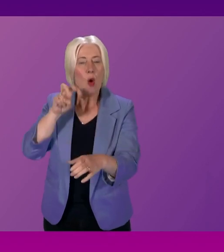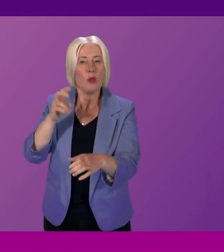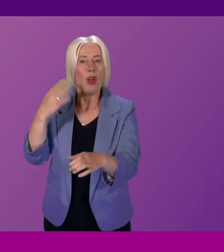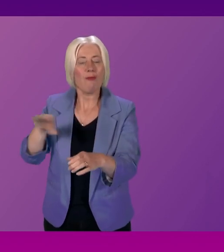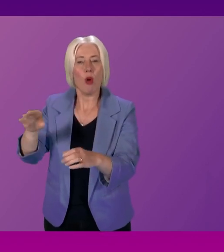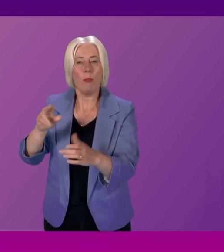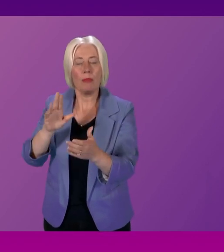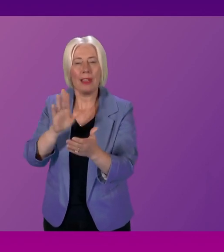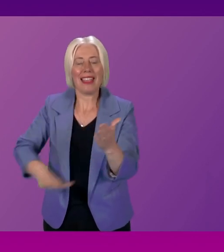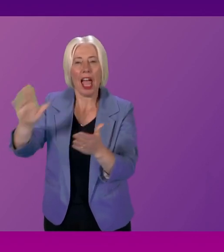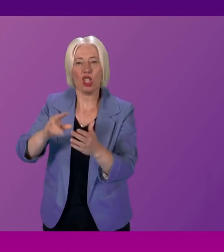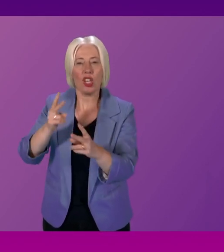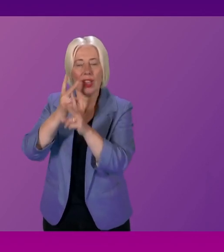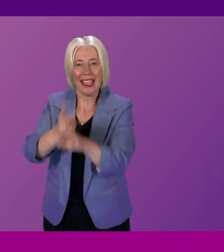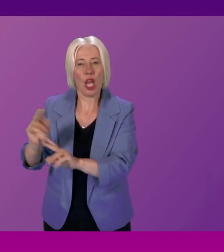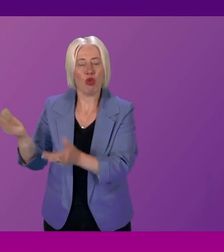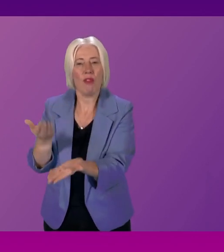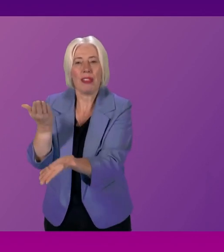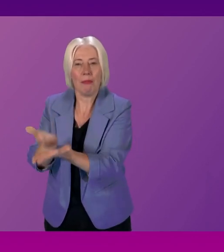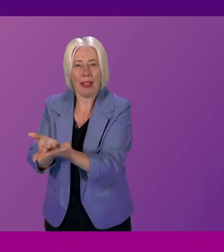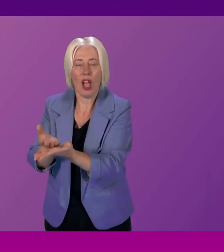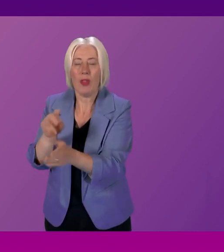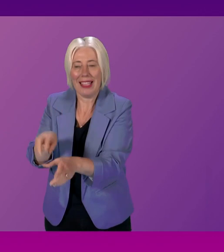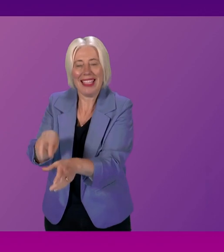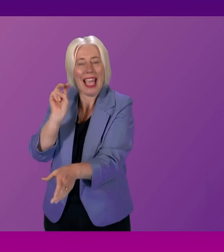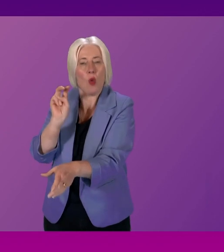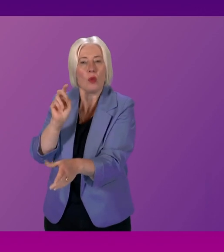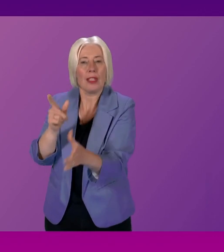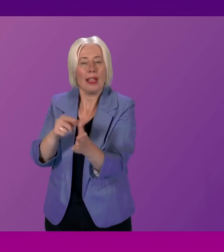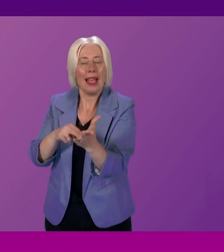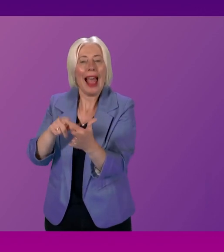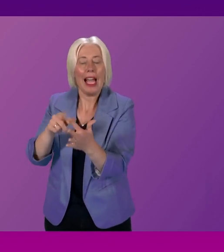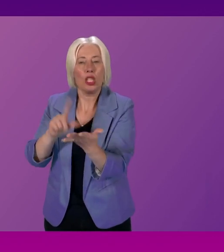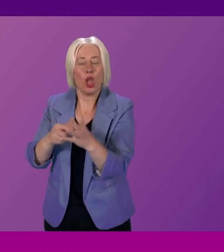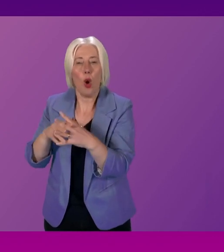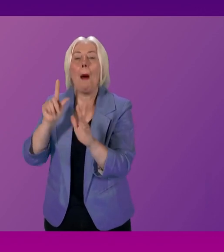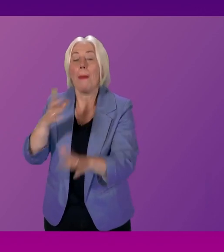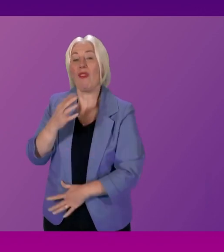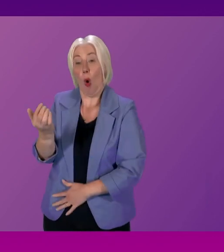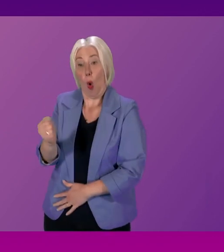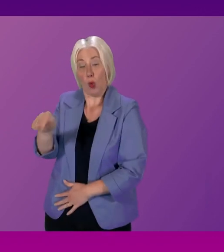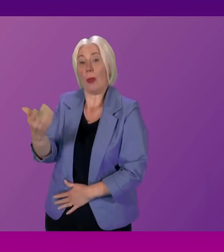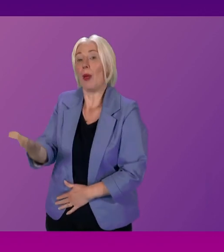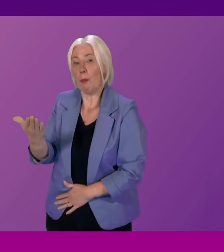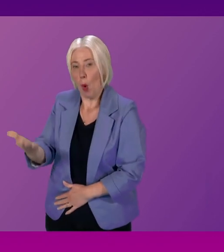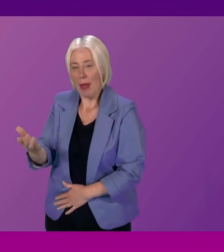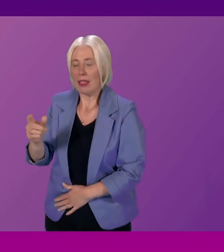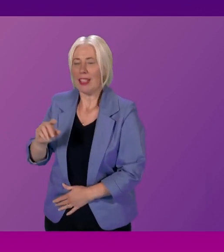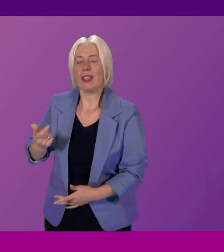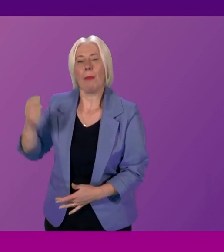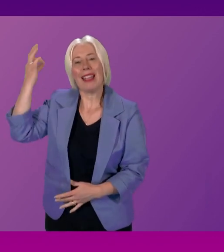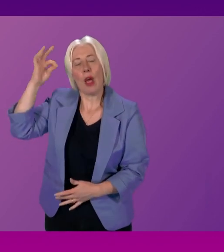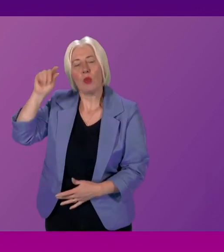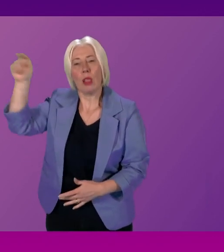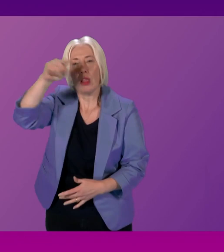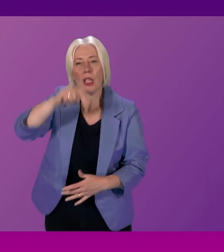But, of course, we do have the National Care Service bill progressing. Of course, we took time to pause that due to concerns that were being raised by local authorities and